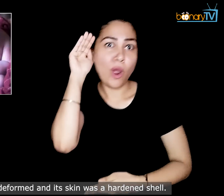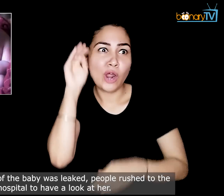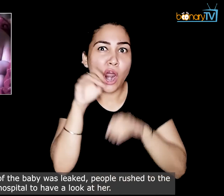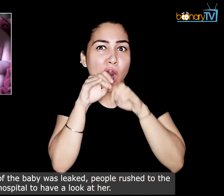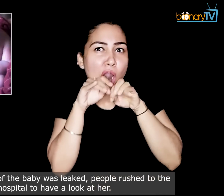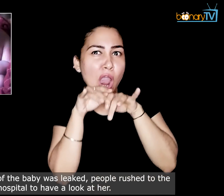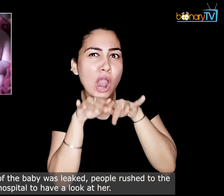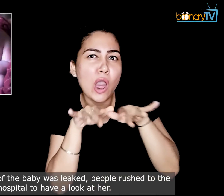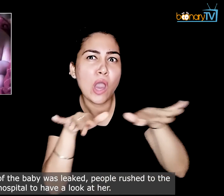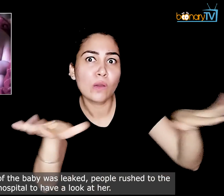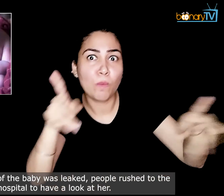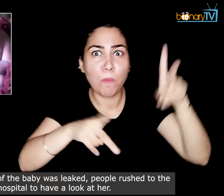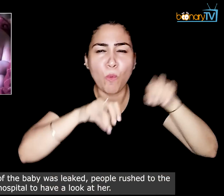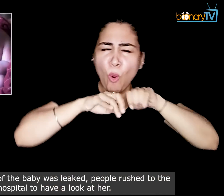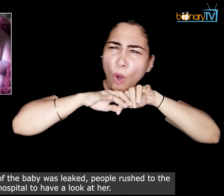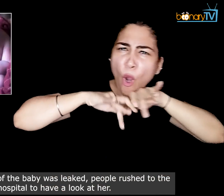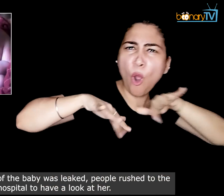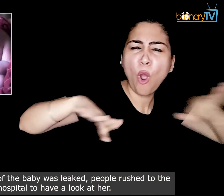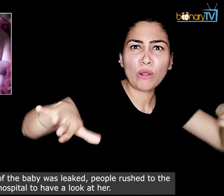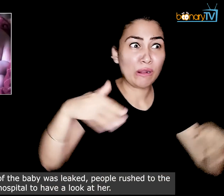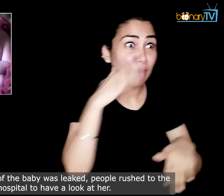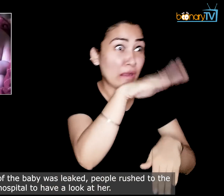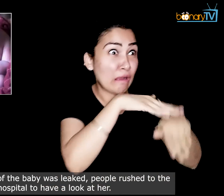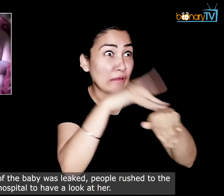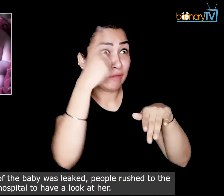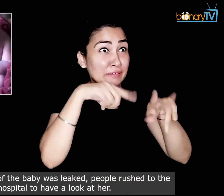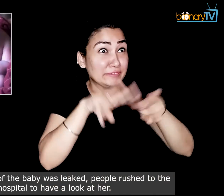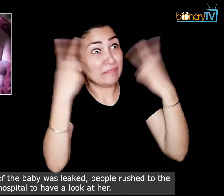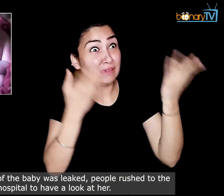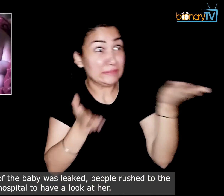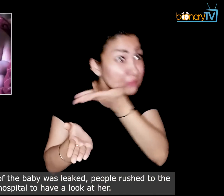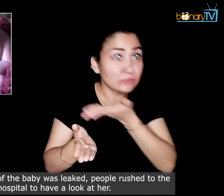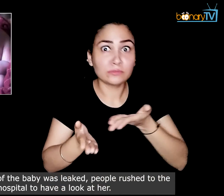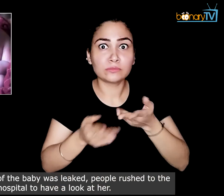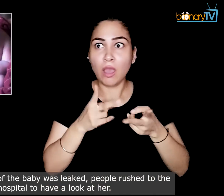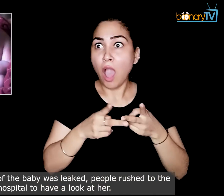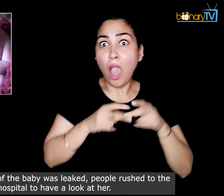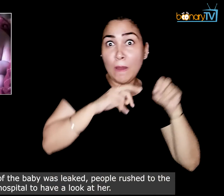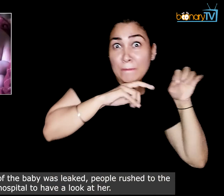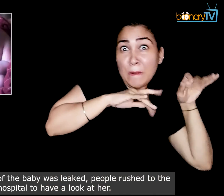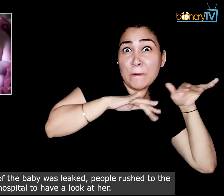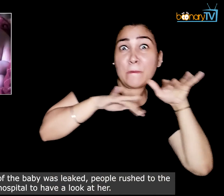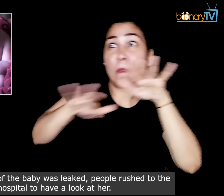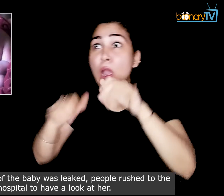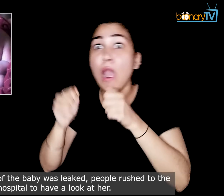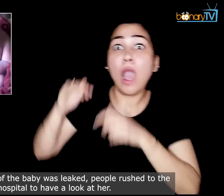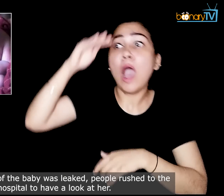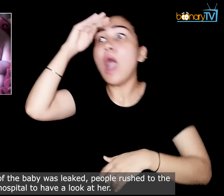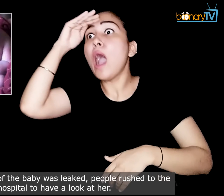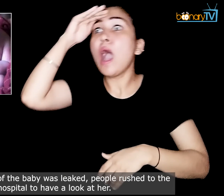After the news of the baby was leaked, people rushed to the hospital to have a look at her.